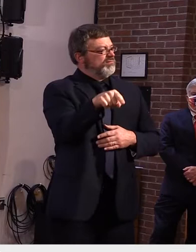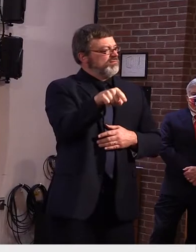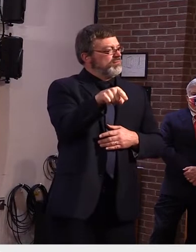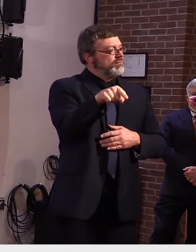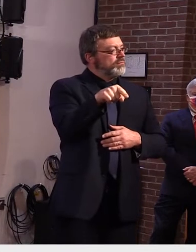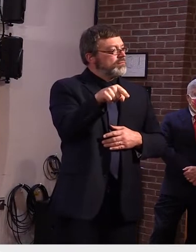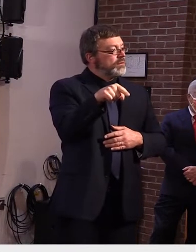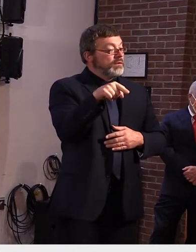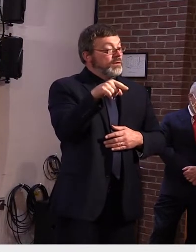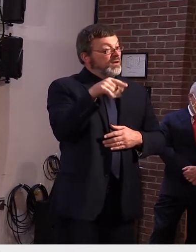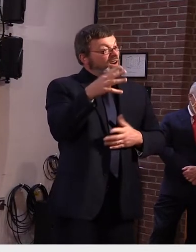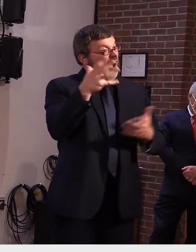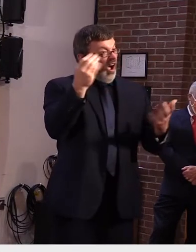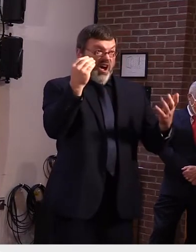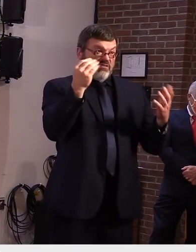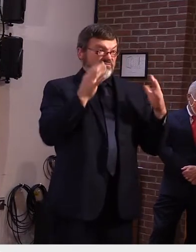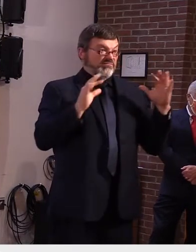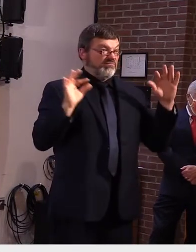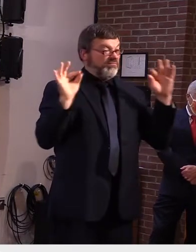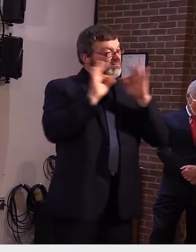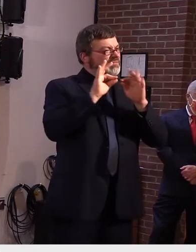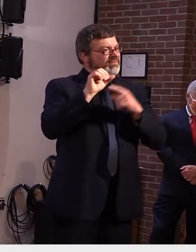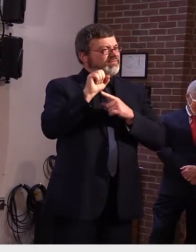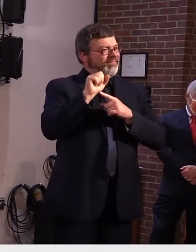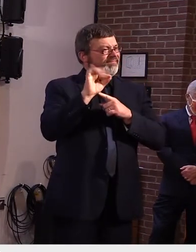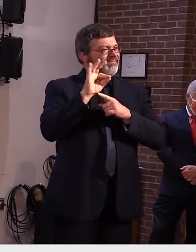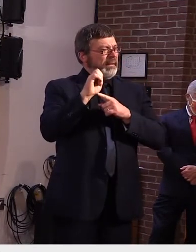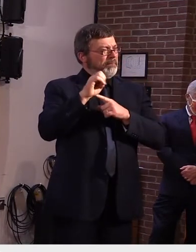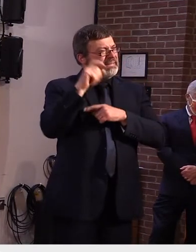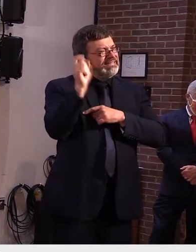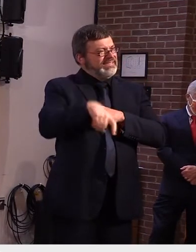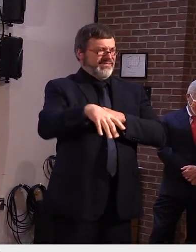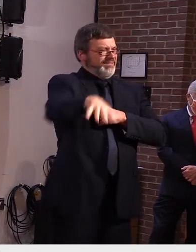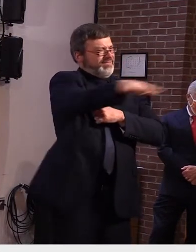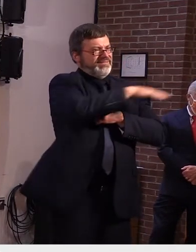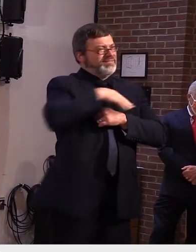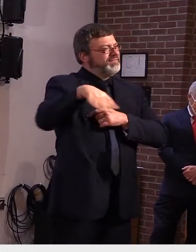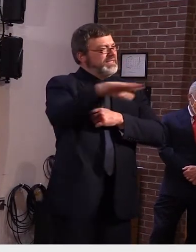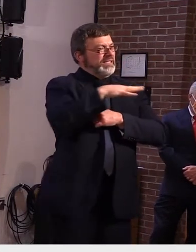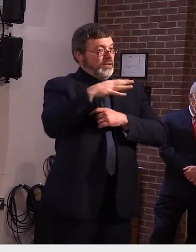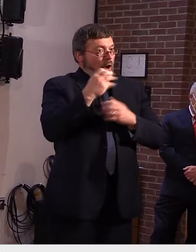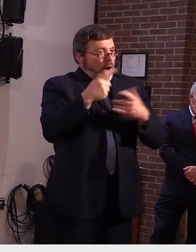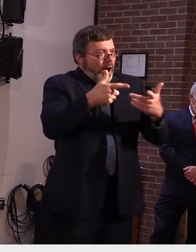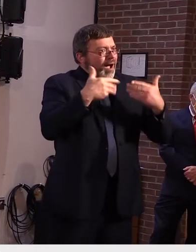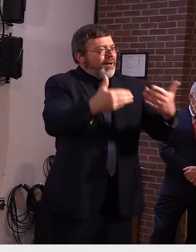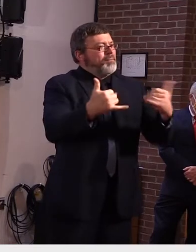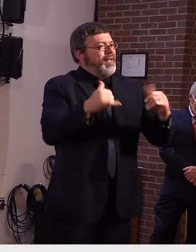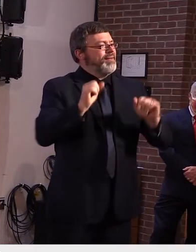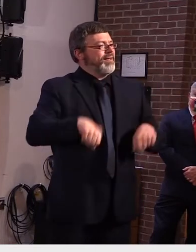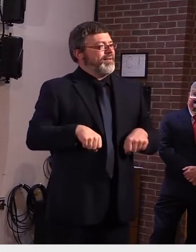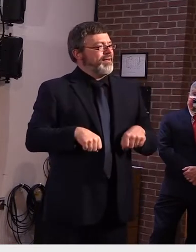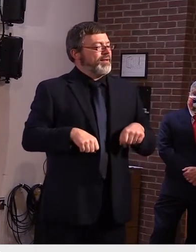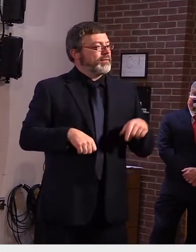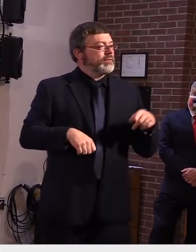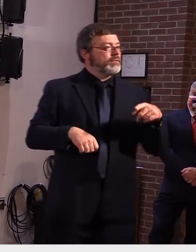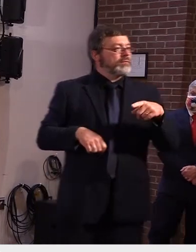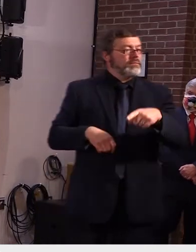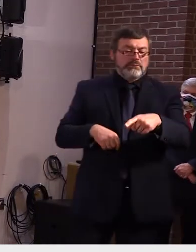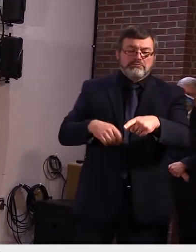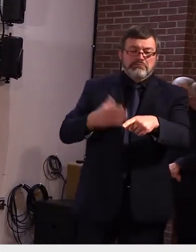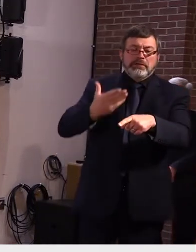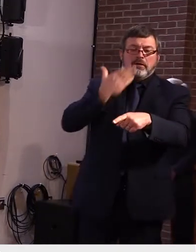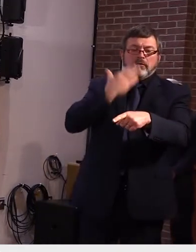okay thank you thank you for your time governor thank you secretary smith for your explanation thanks